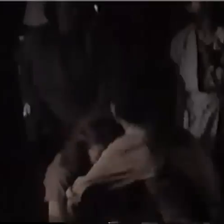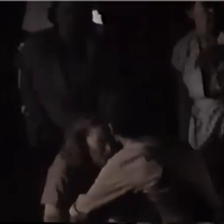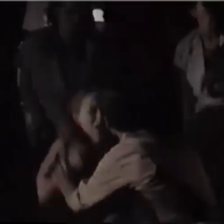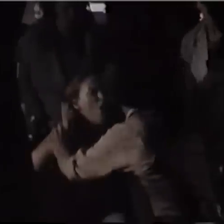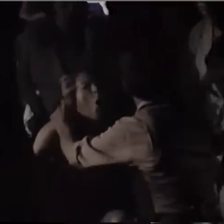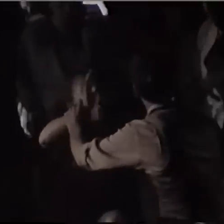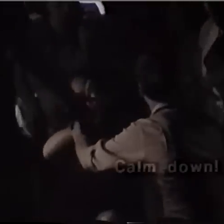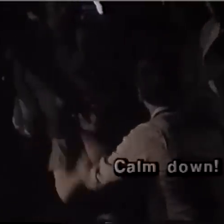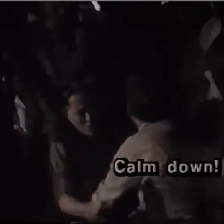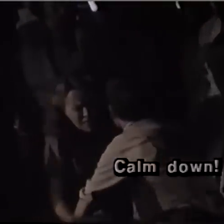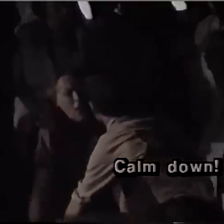Calm down.